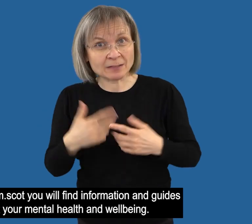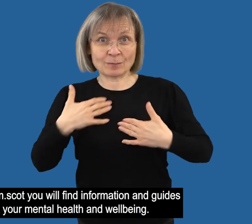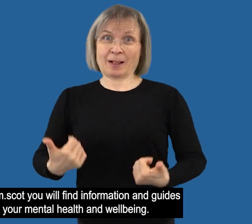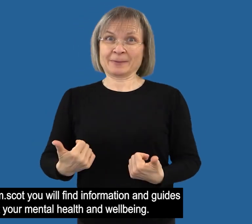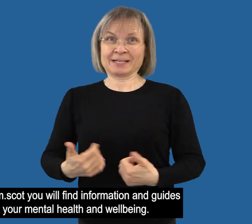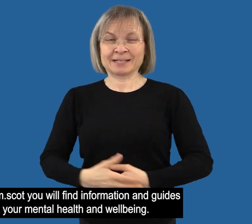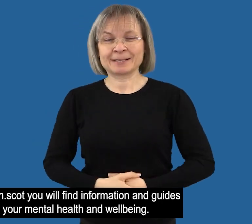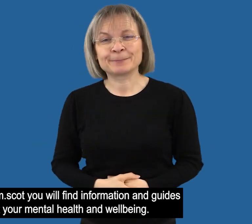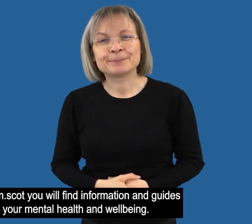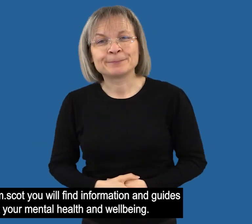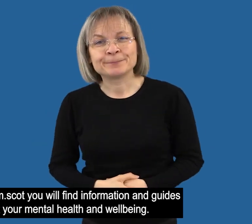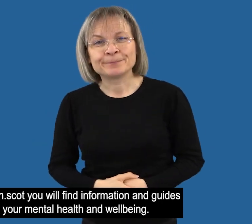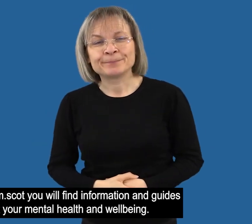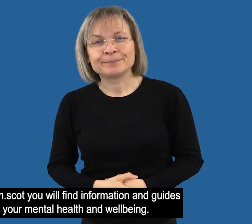support your mental health and wellbeing